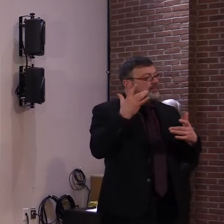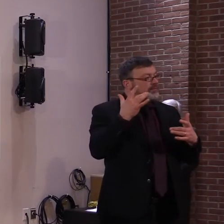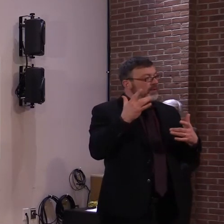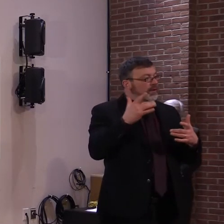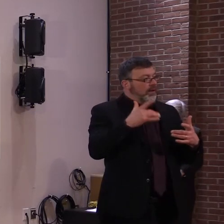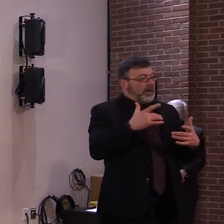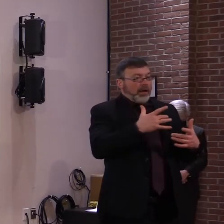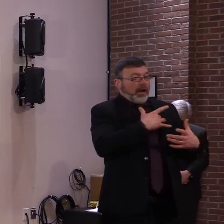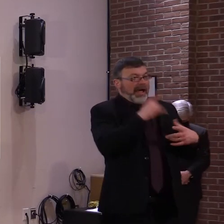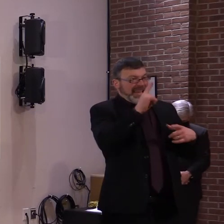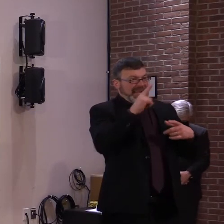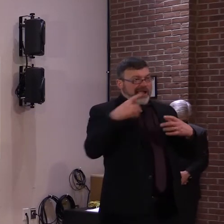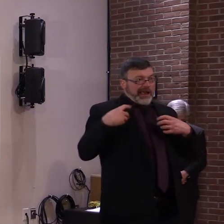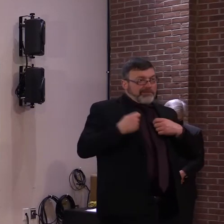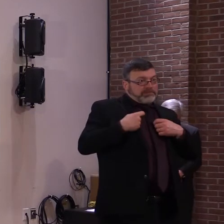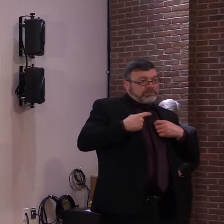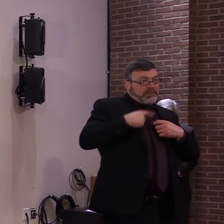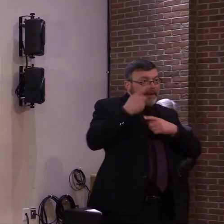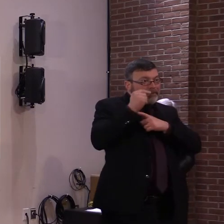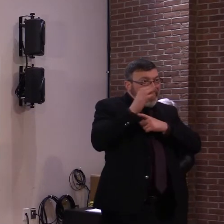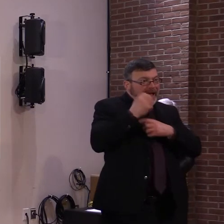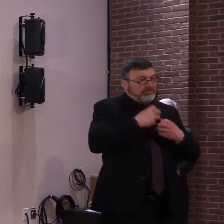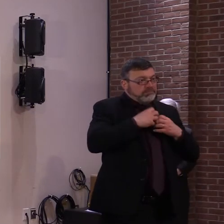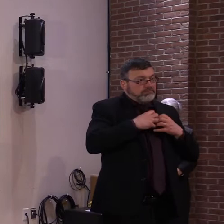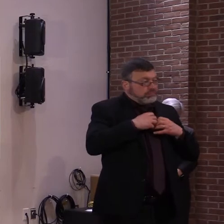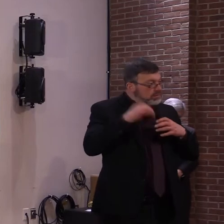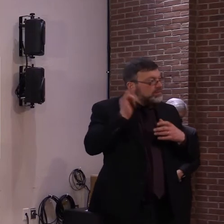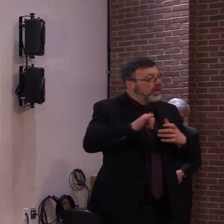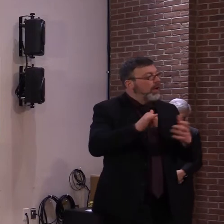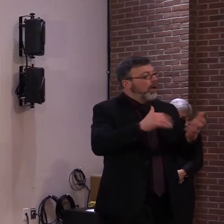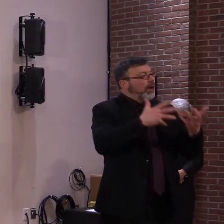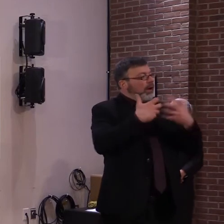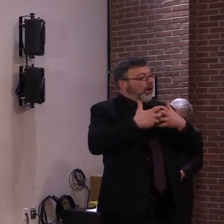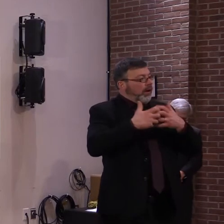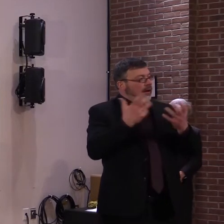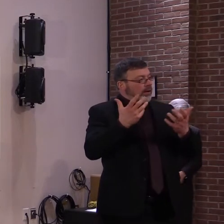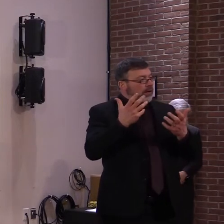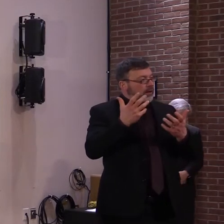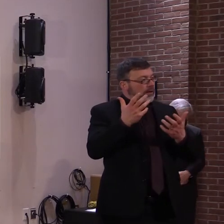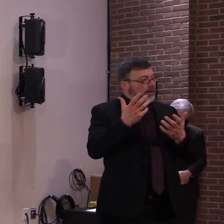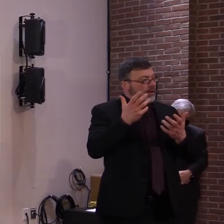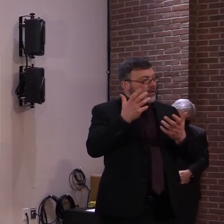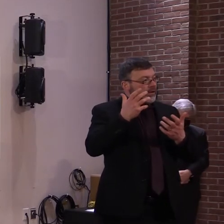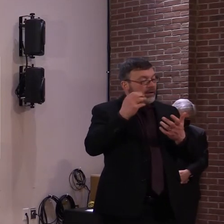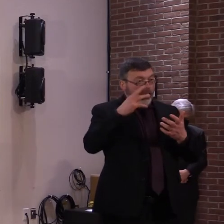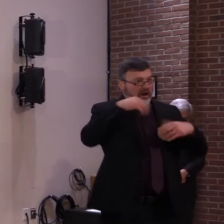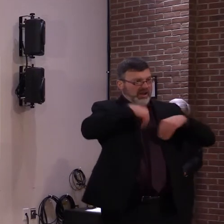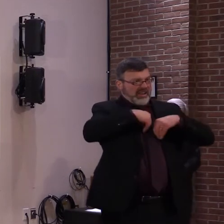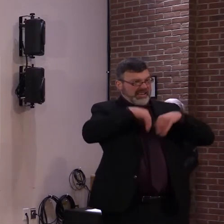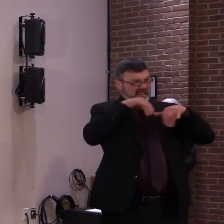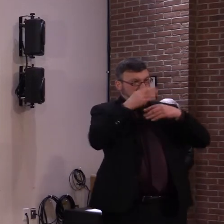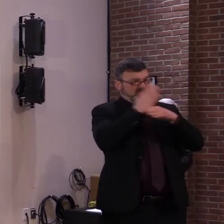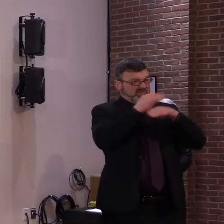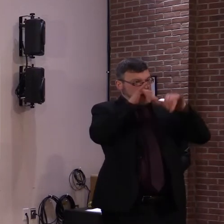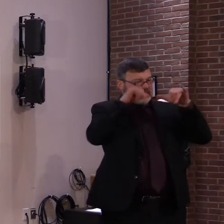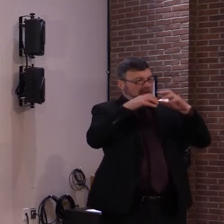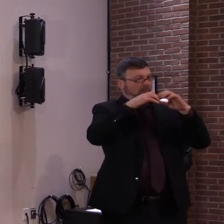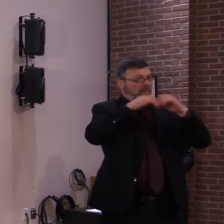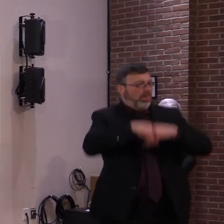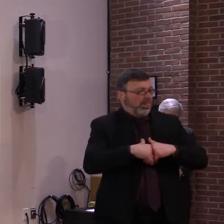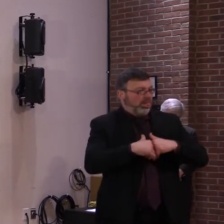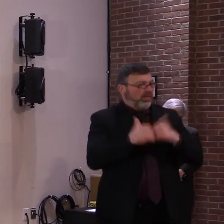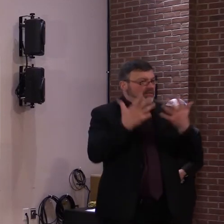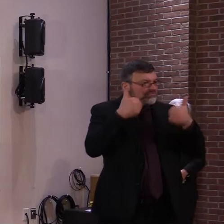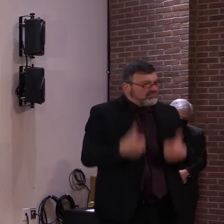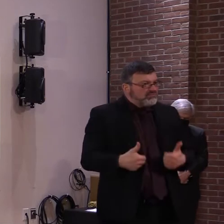cardiomyopathies, an immunocompromised state, meaning a weakened immune system, often